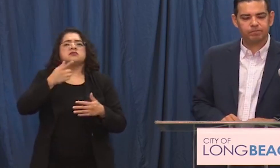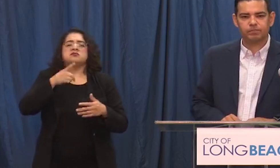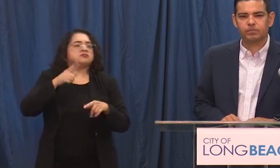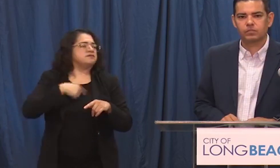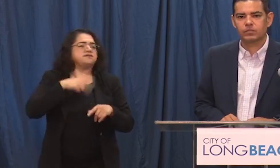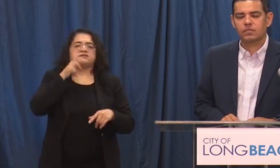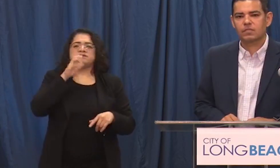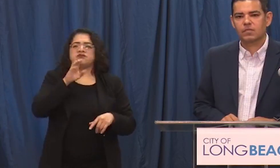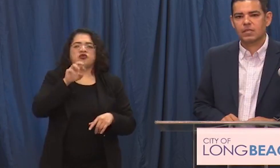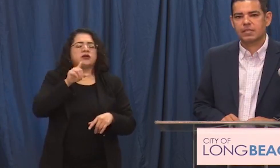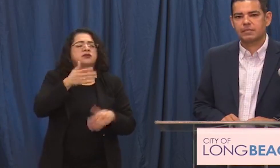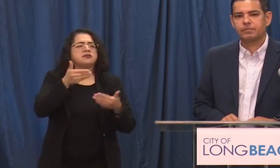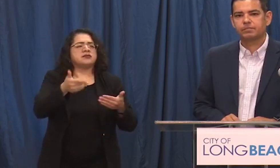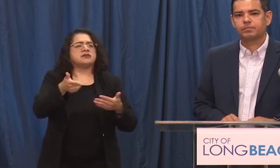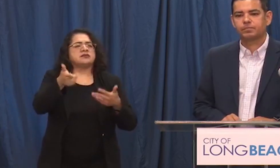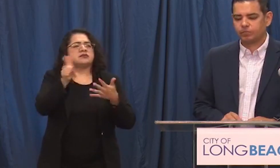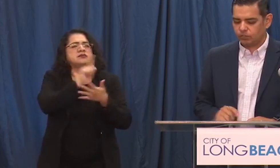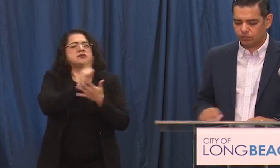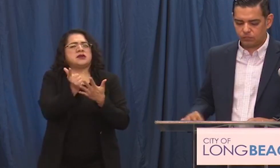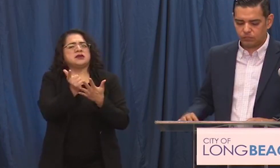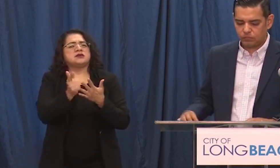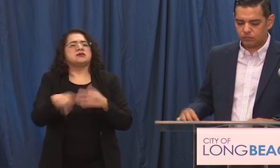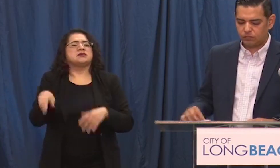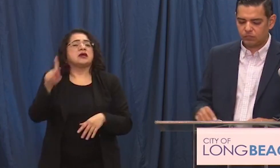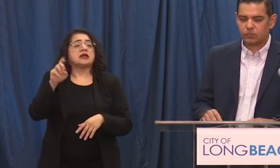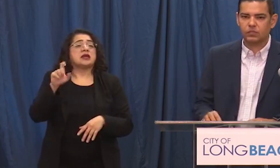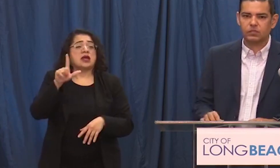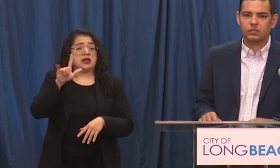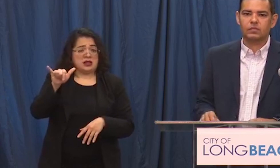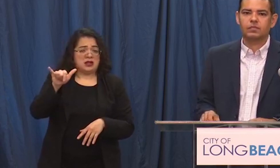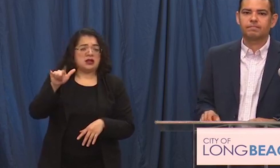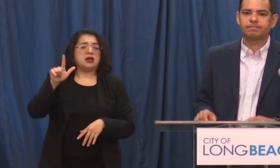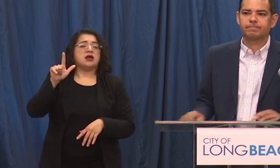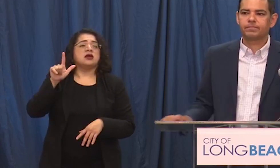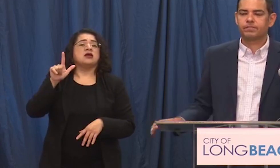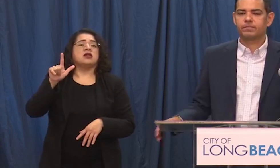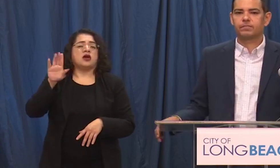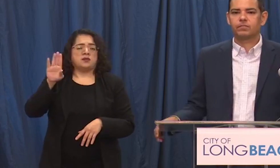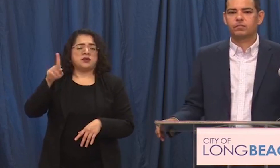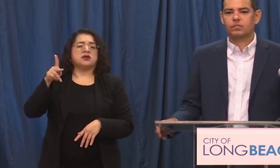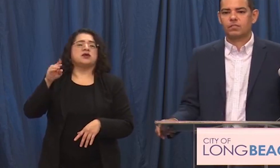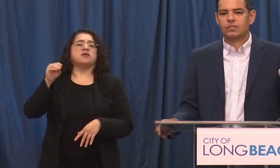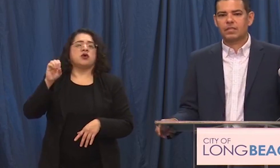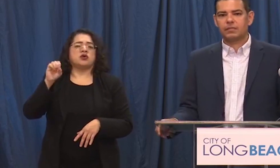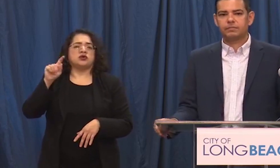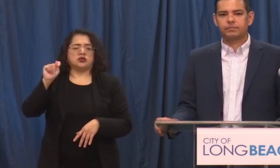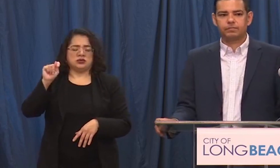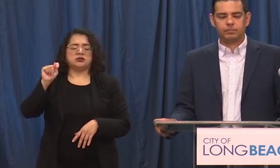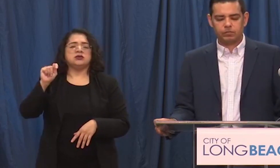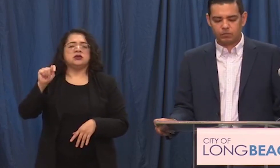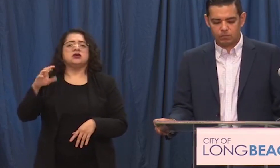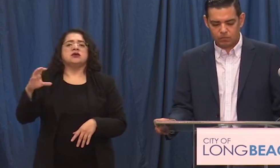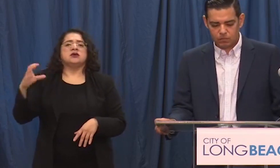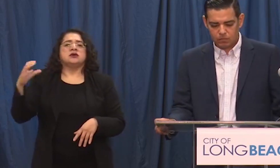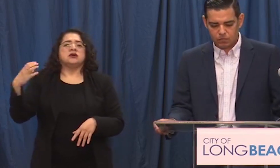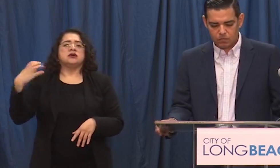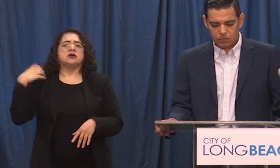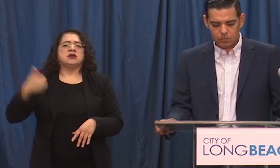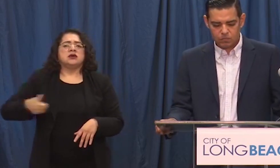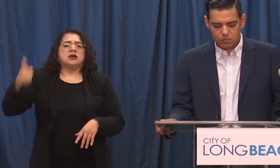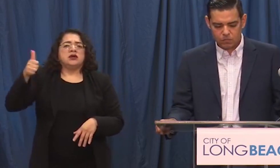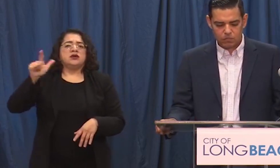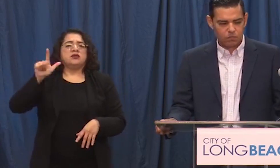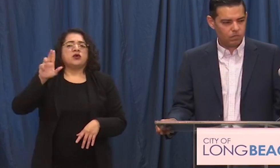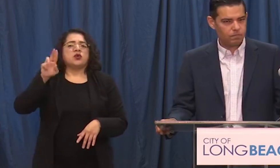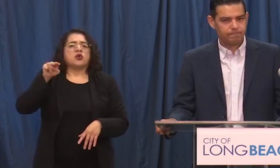all right next question is from kelly puente from the long beach post go ahead kelly yes hi this question is for chief luna uh chief a lot of